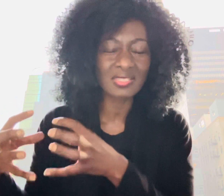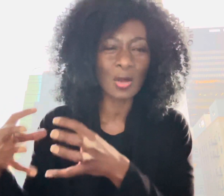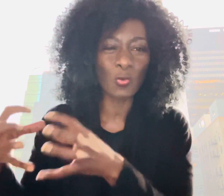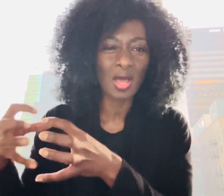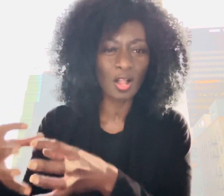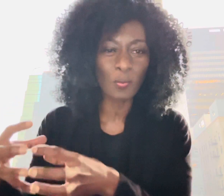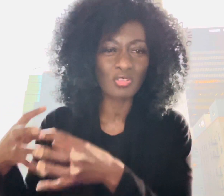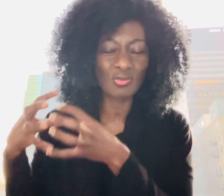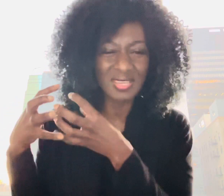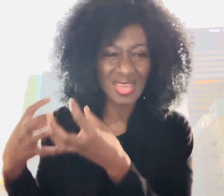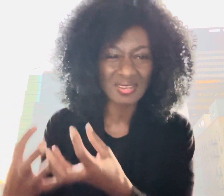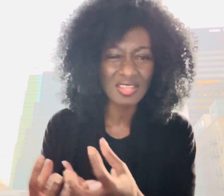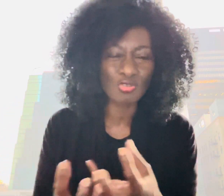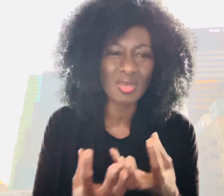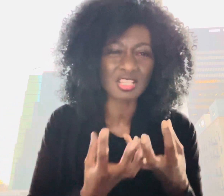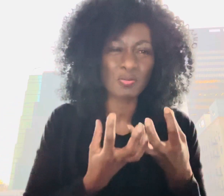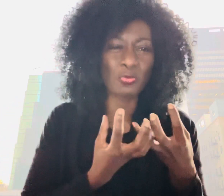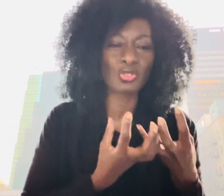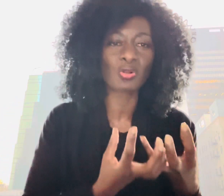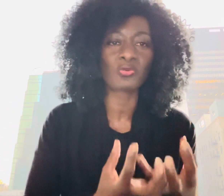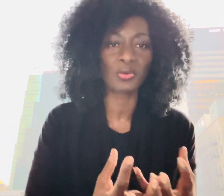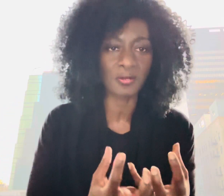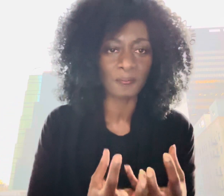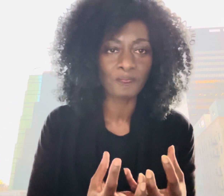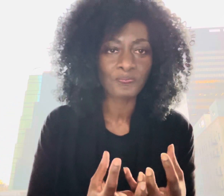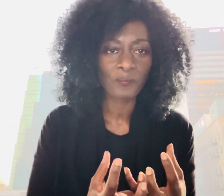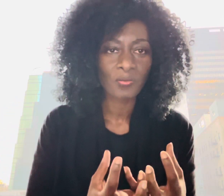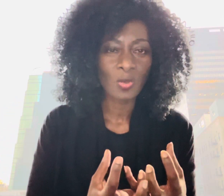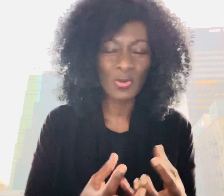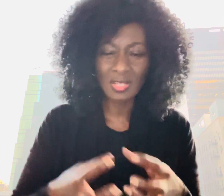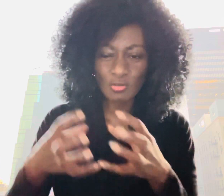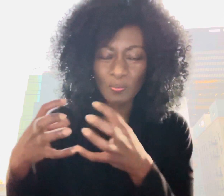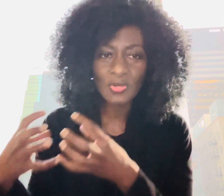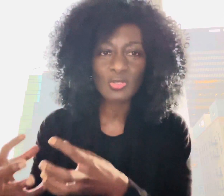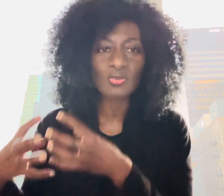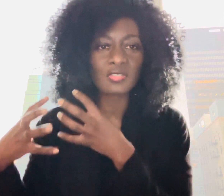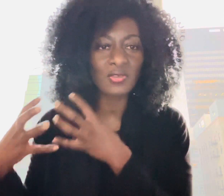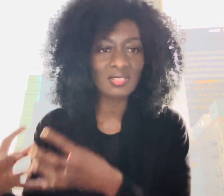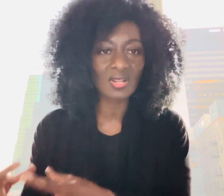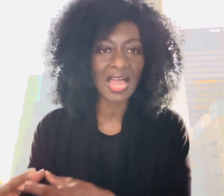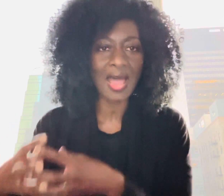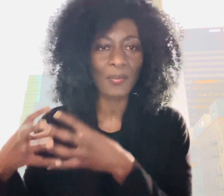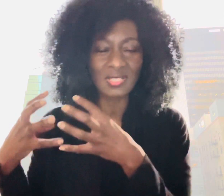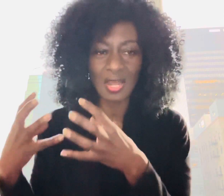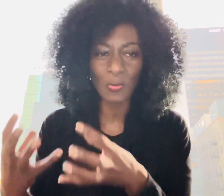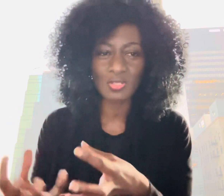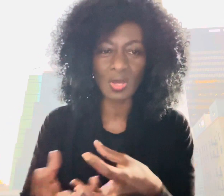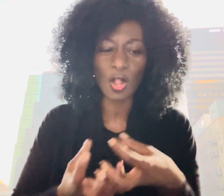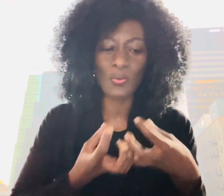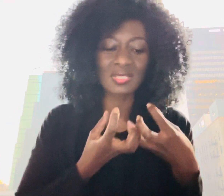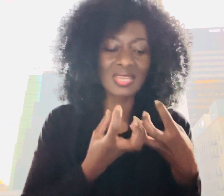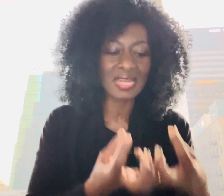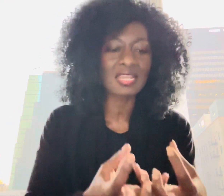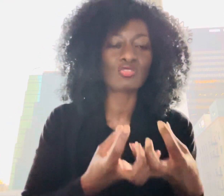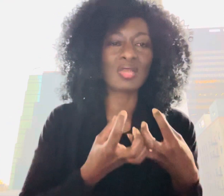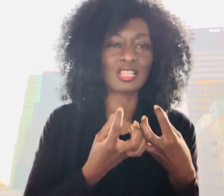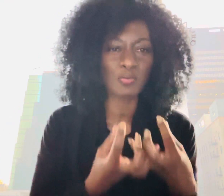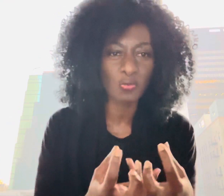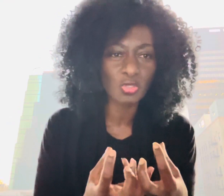that will help us to get into that spiritual realm we need to build those physical habits that are going to help us get into that spiritual